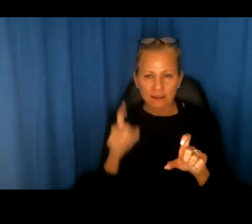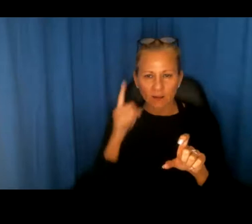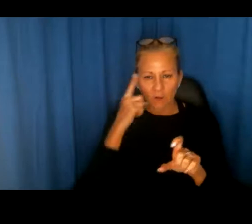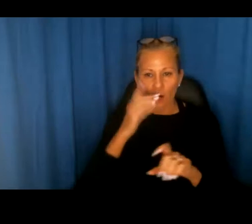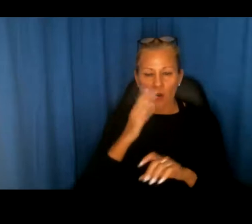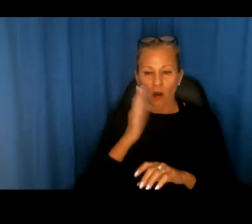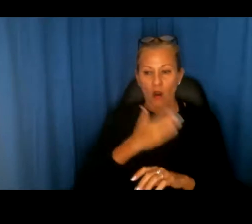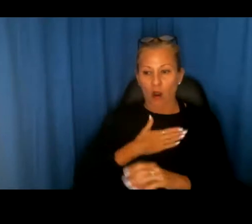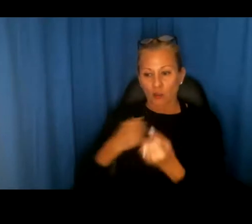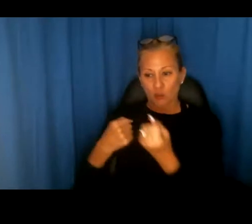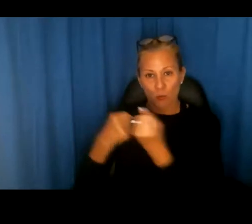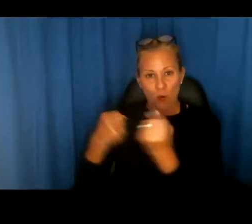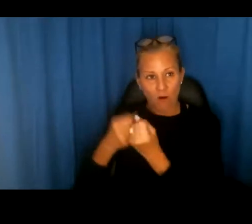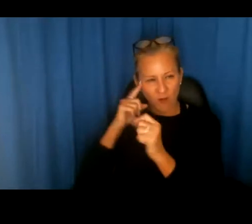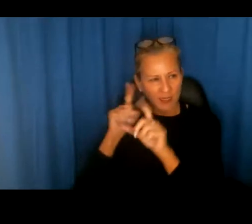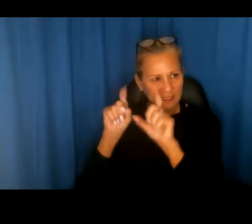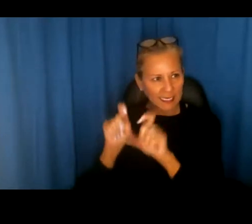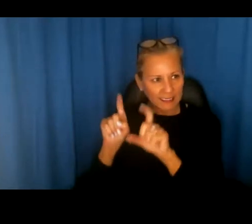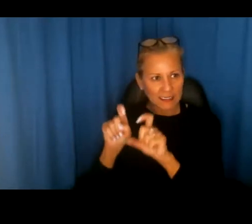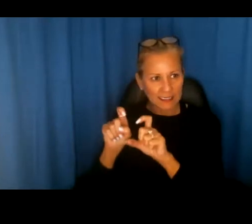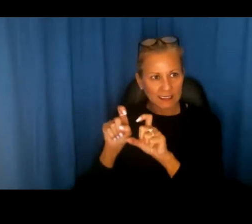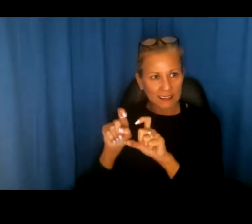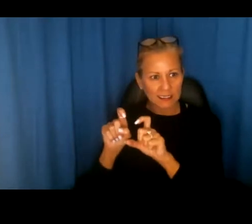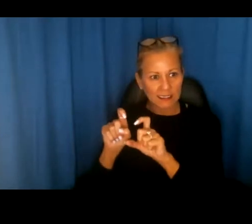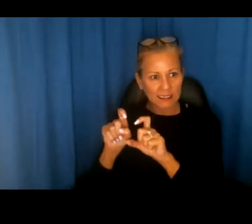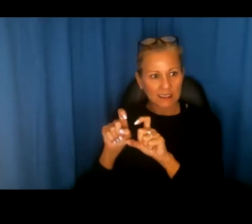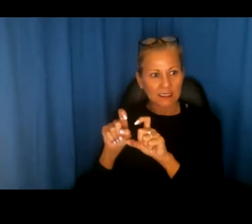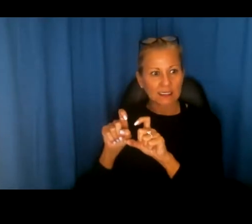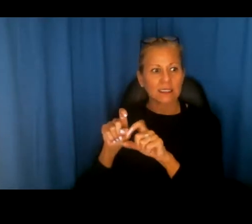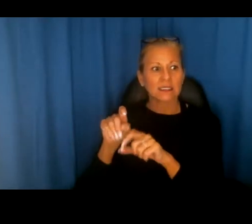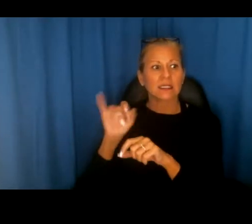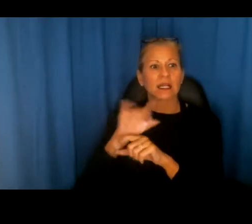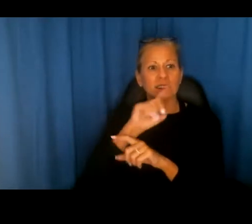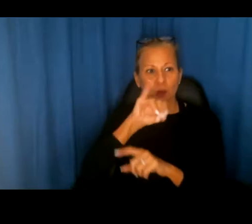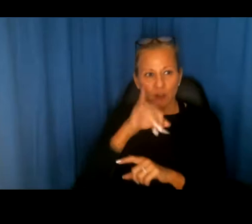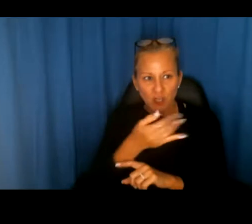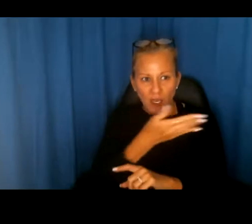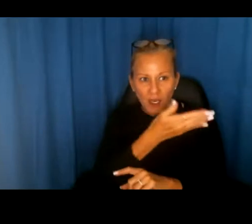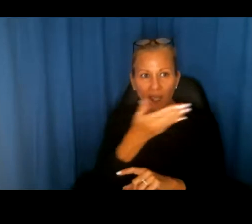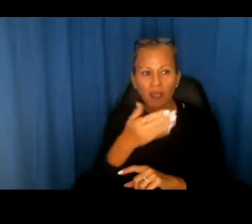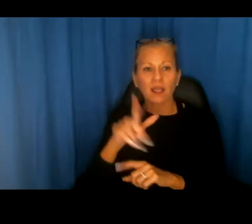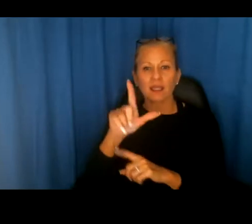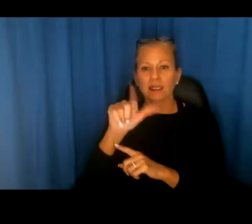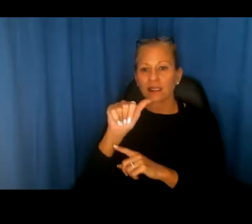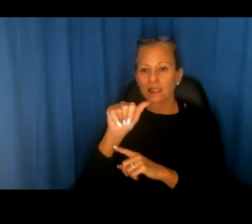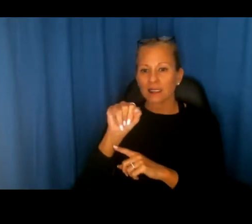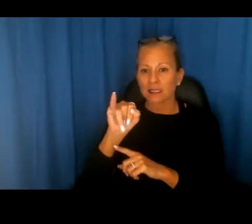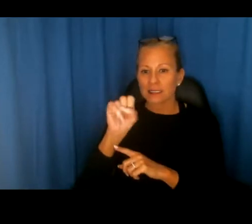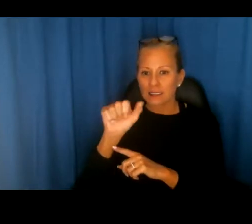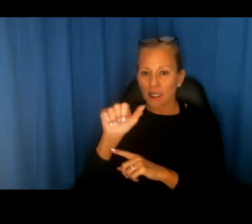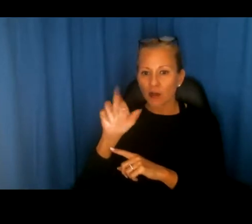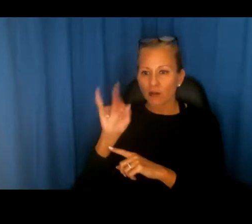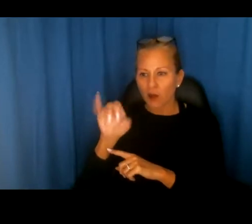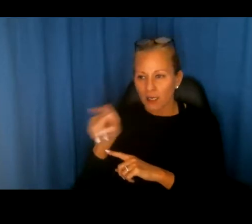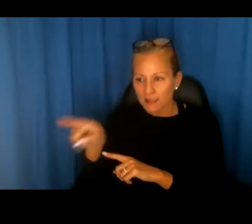support for the testing that, uh, Sheena and the Department of Justice do that, uh, Lisa Rice and the National Fair Housing